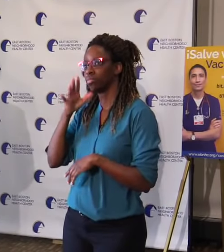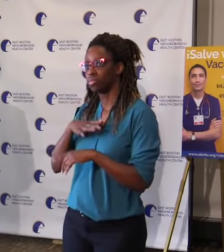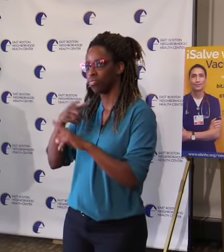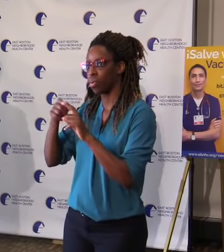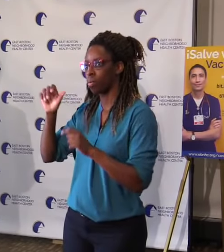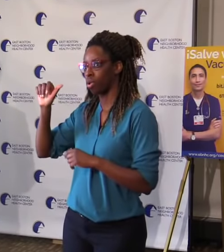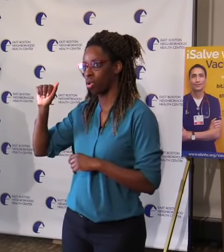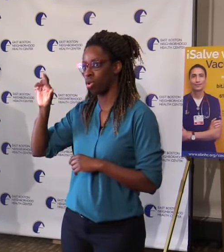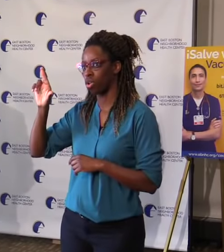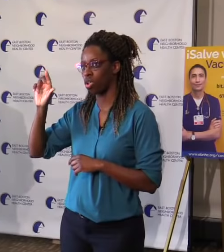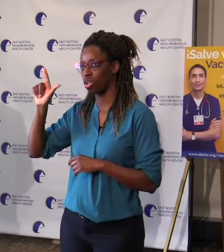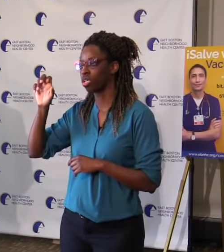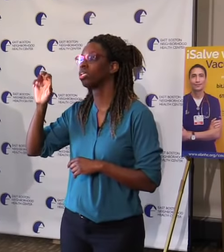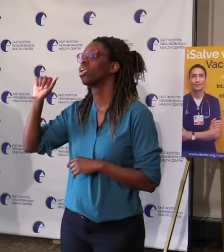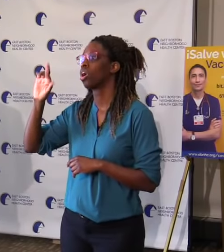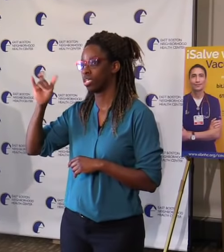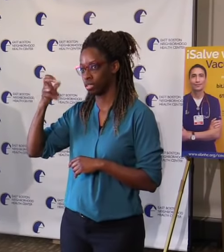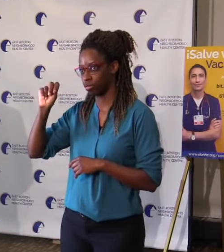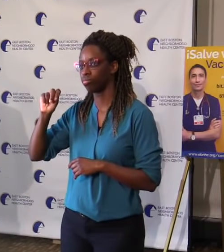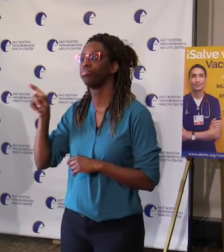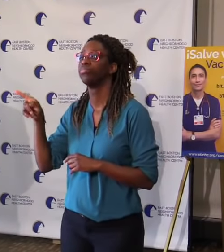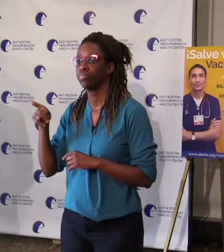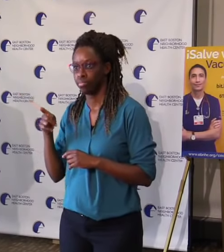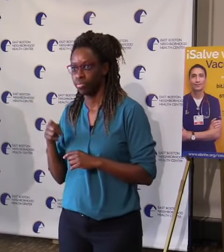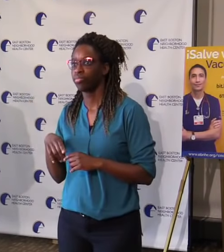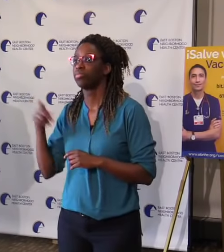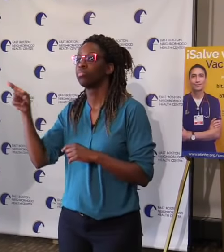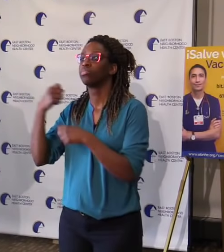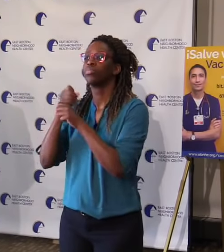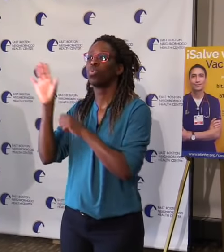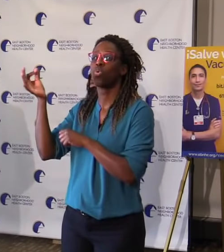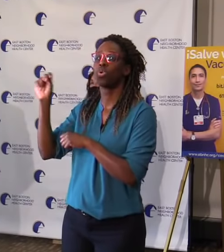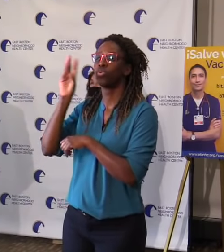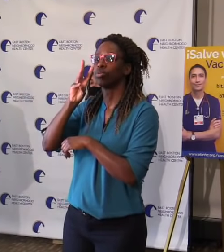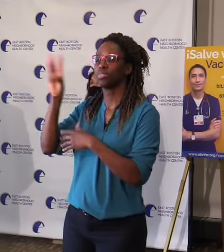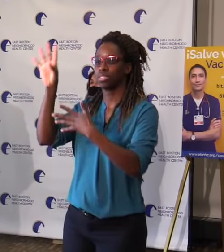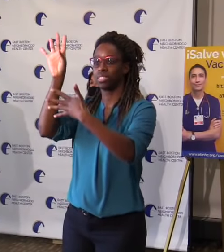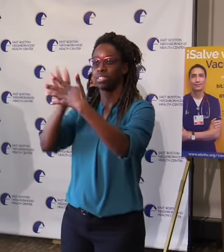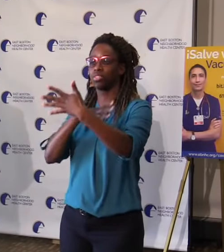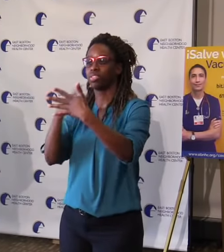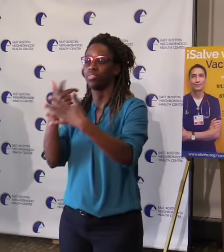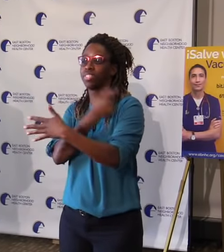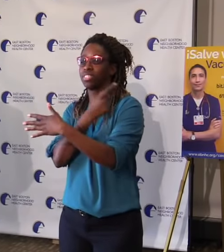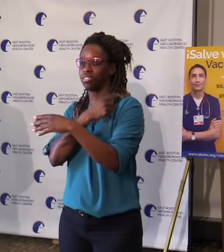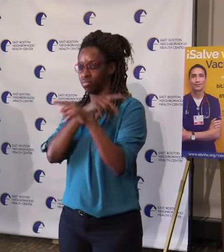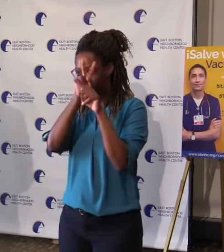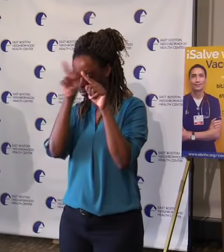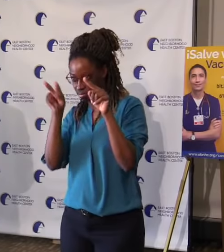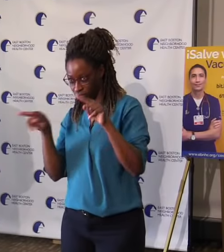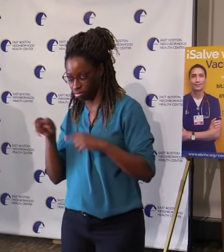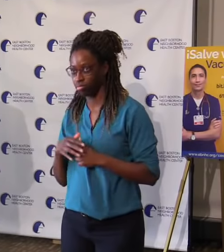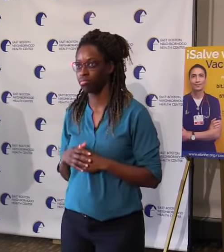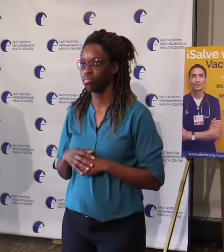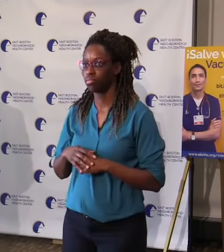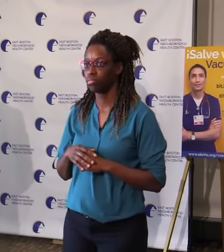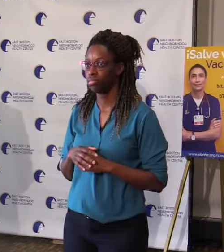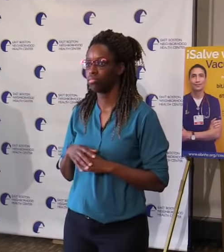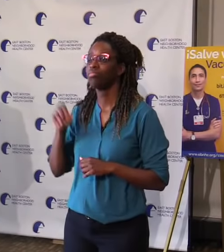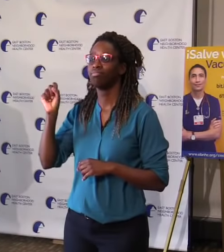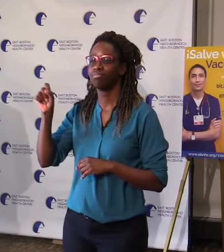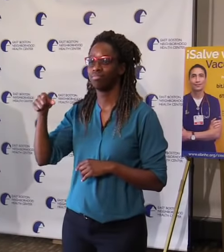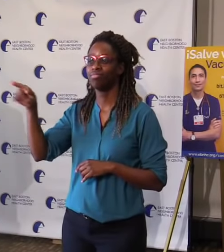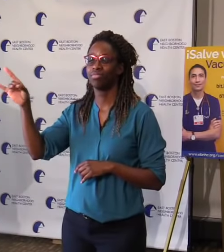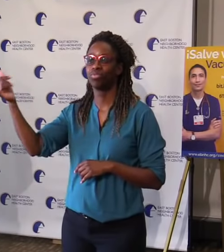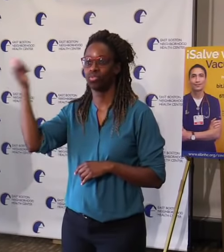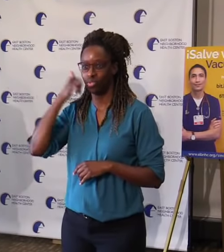We've made a bunch of changes to the website over the course of the past 10 days. The call center continues to provide pretty solid